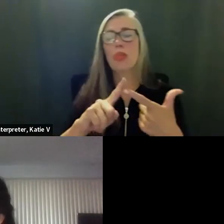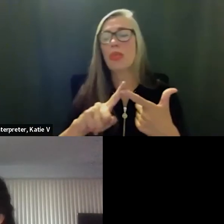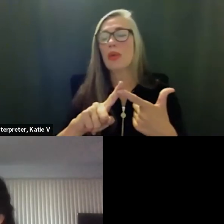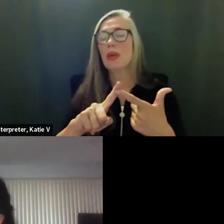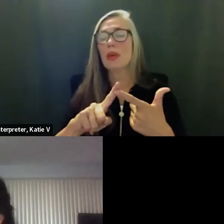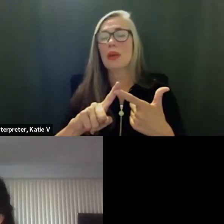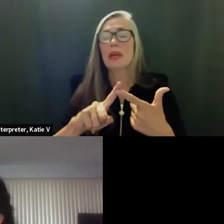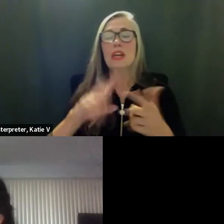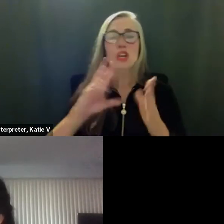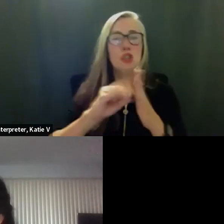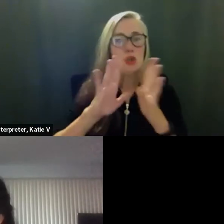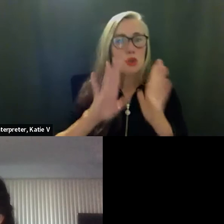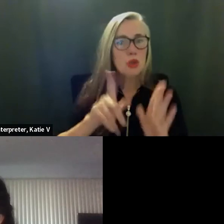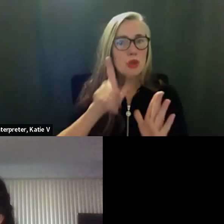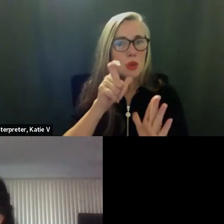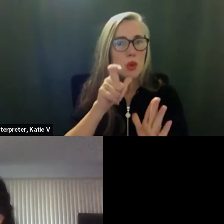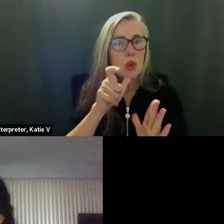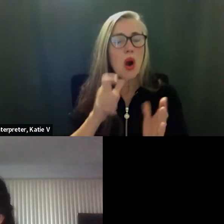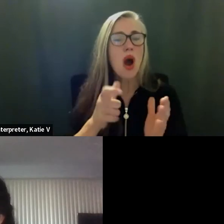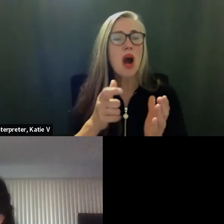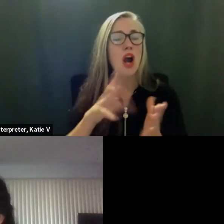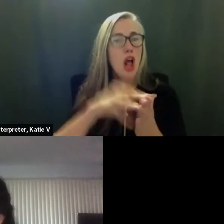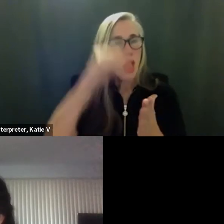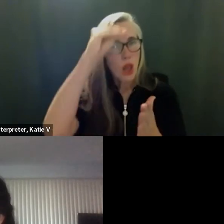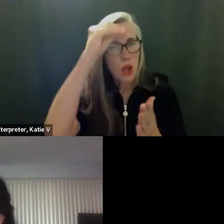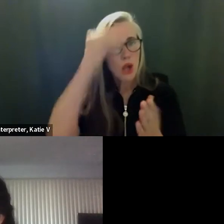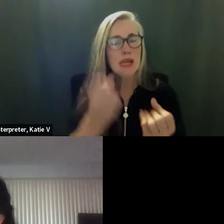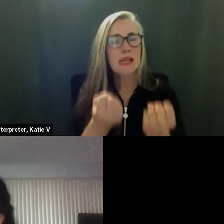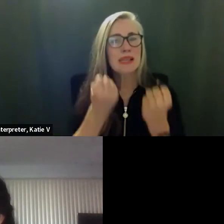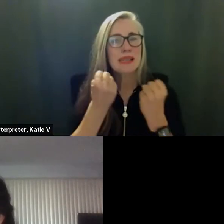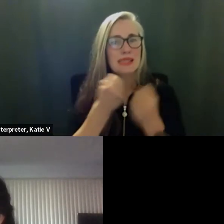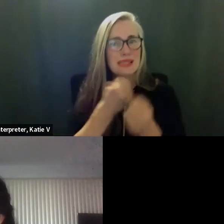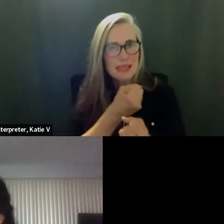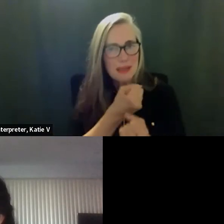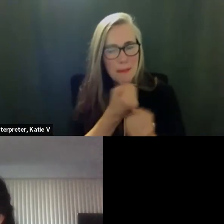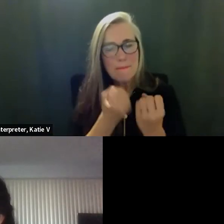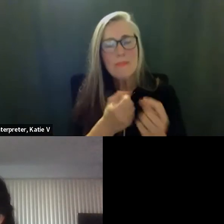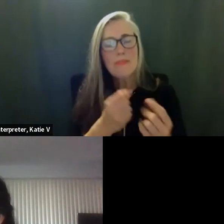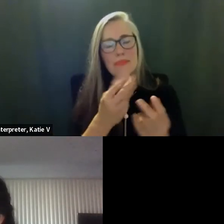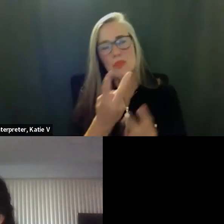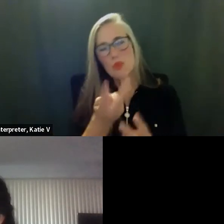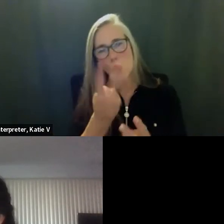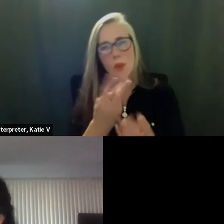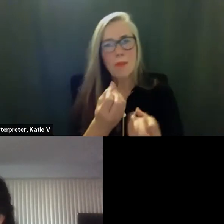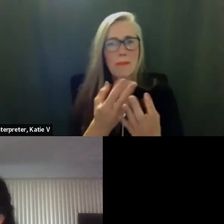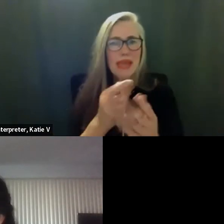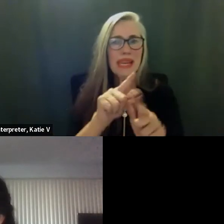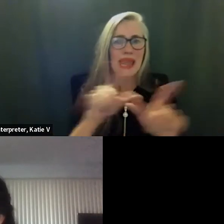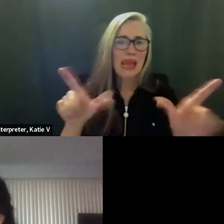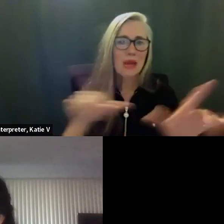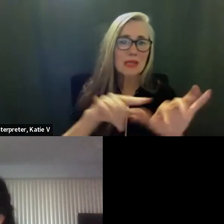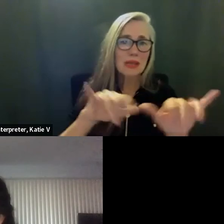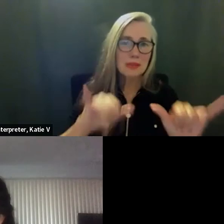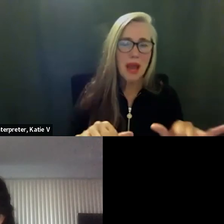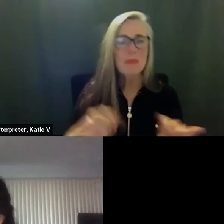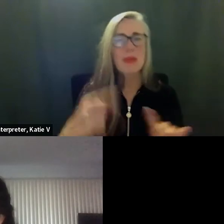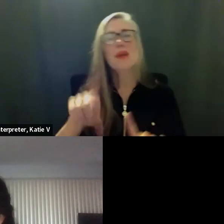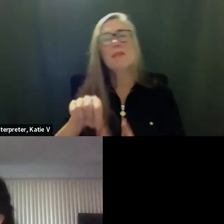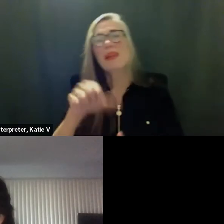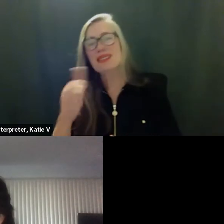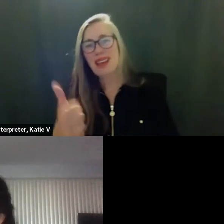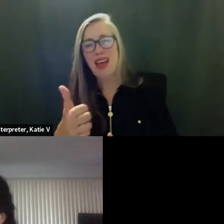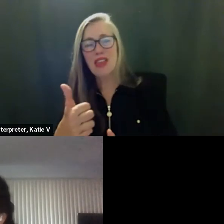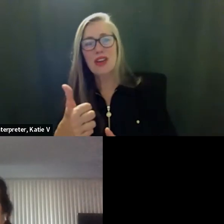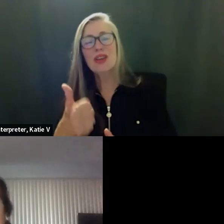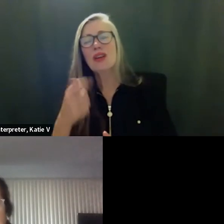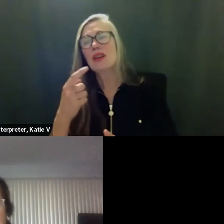and with that uh open it up for public comment and um and then questions do we have